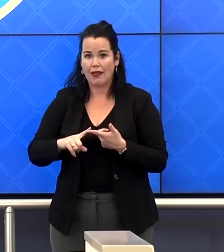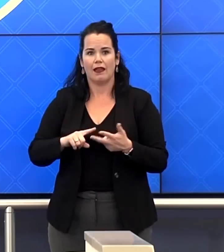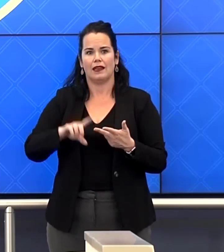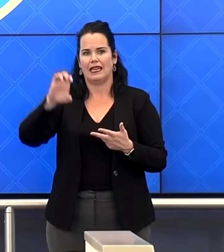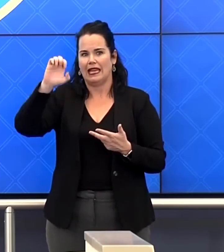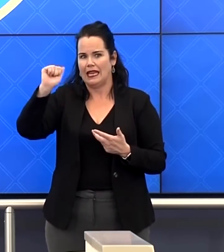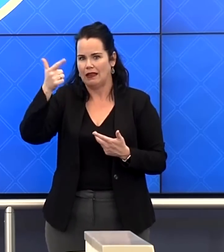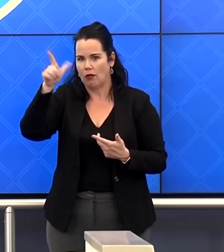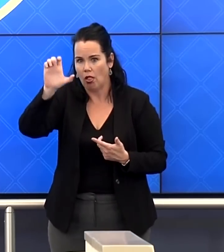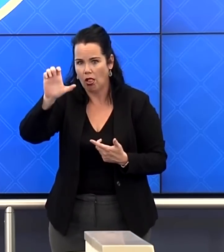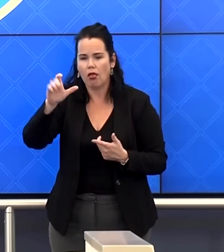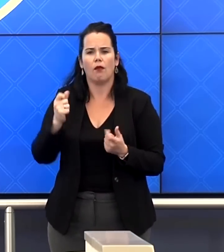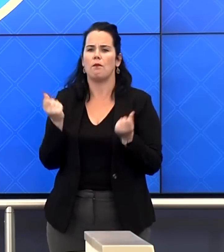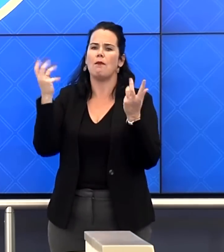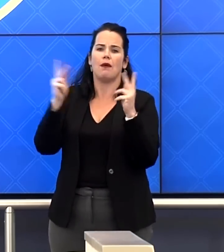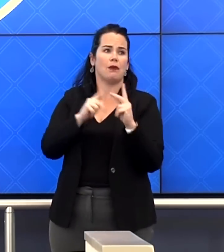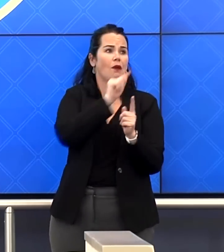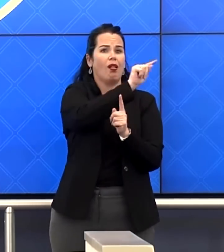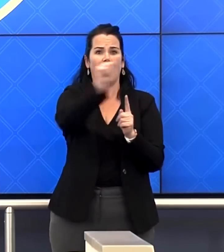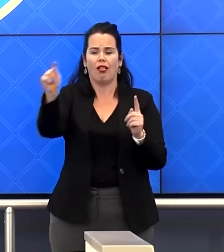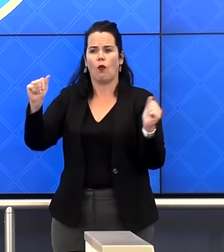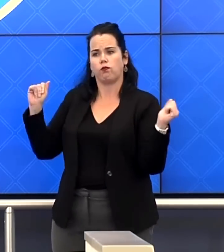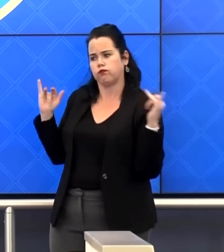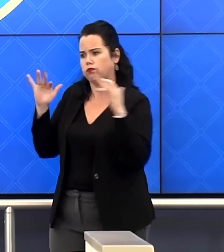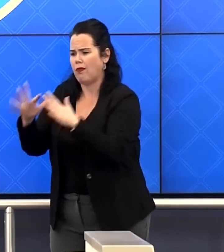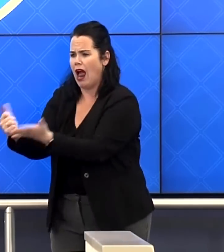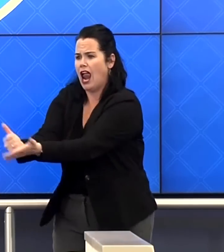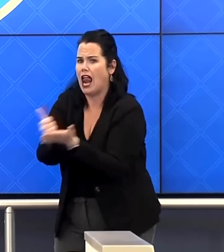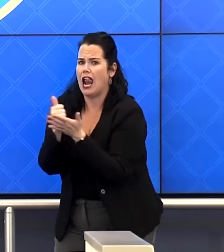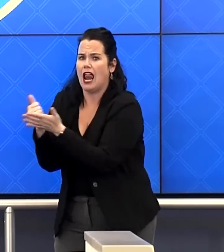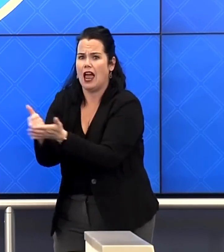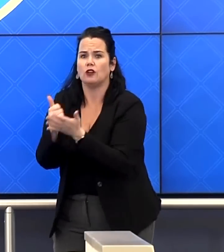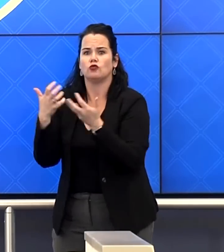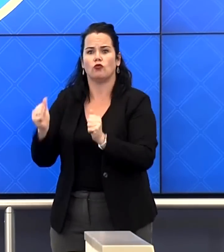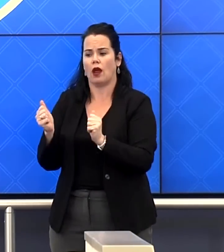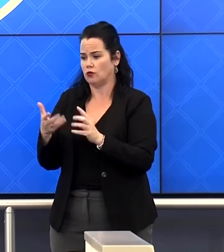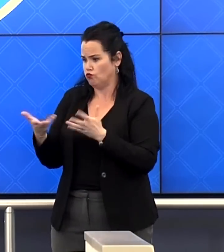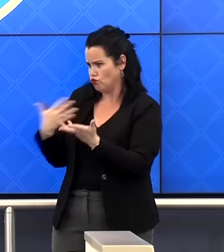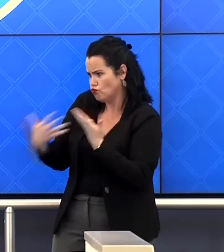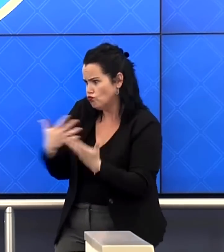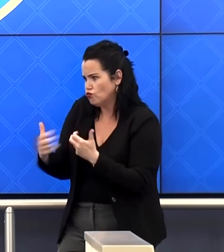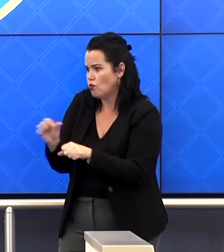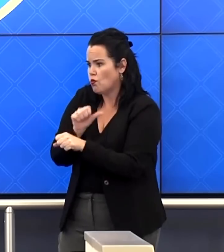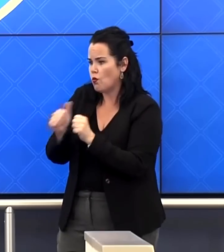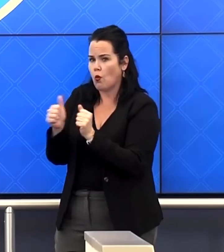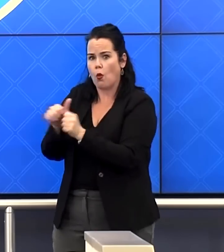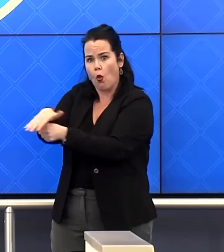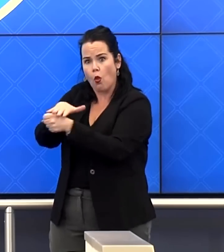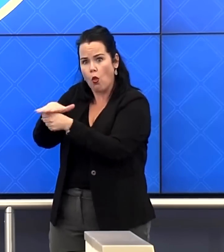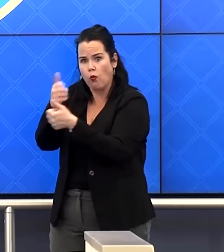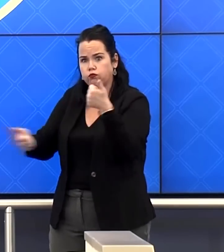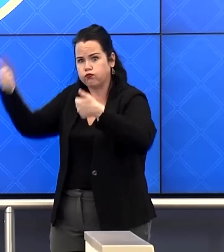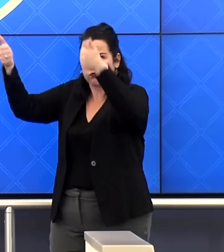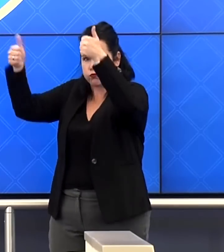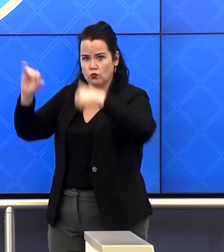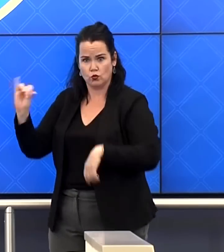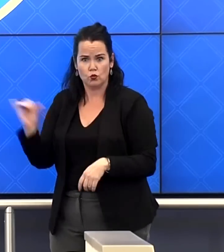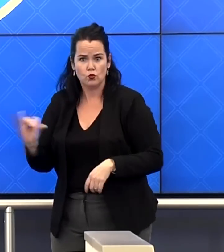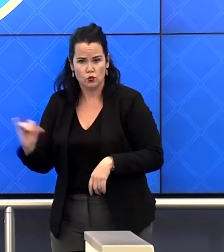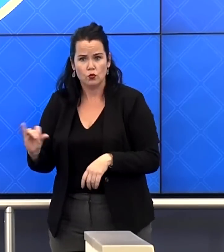different people from various agencies there to make sure that we are coordinated with the local leadership and that we are